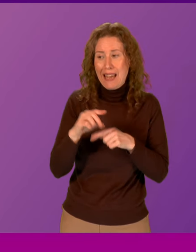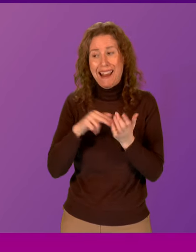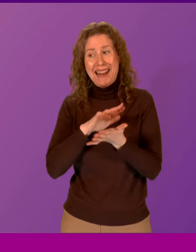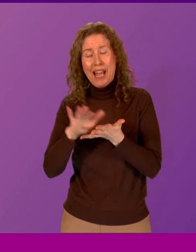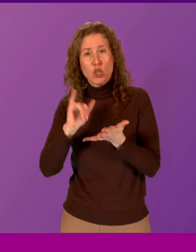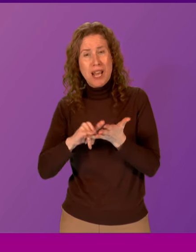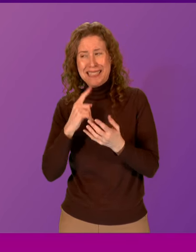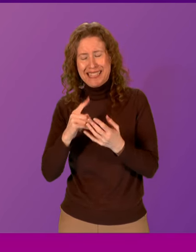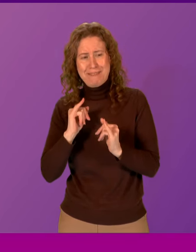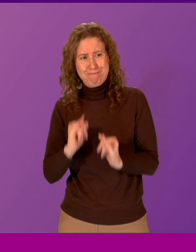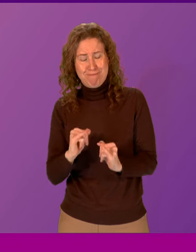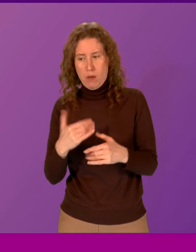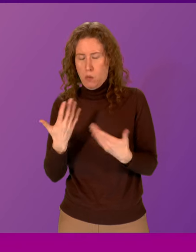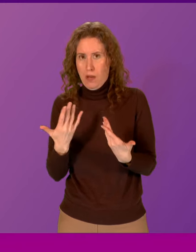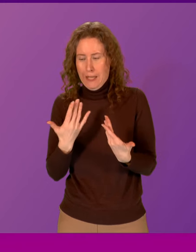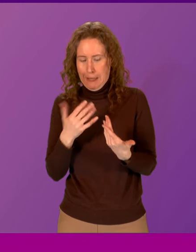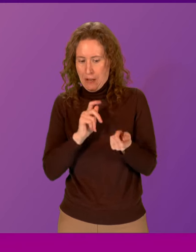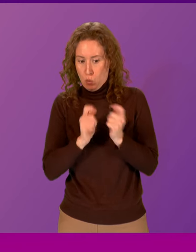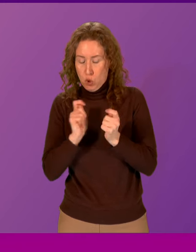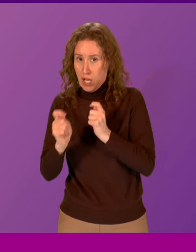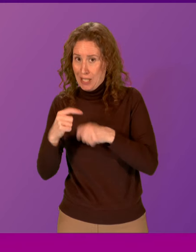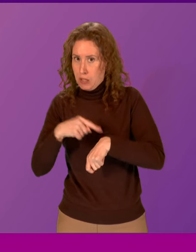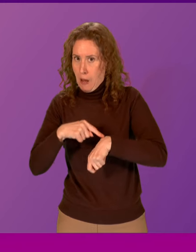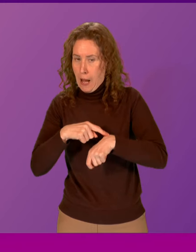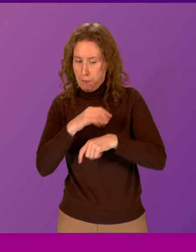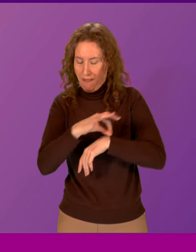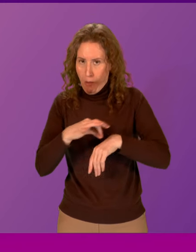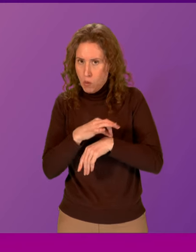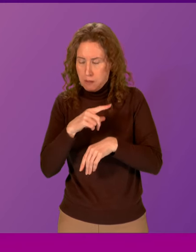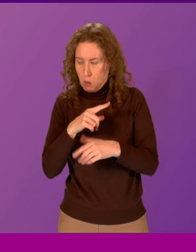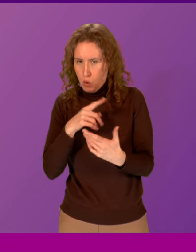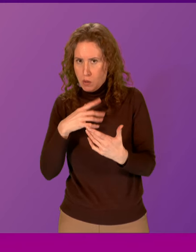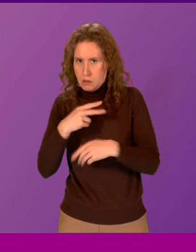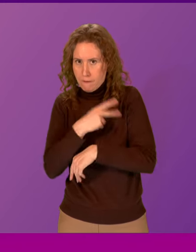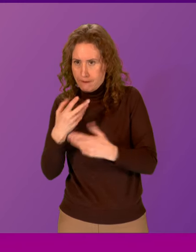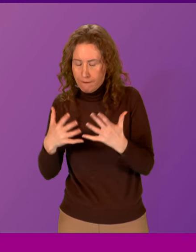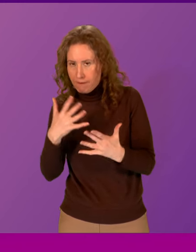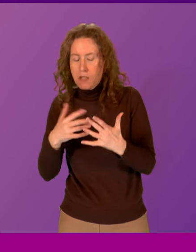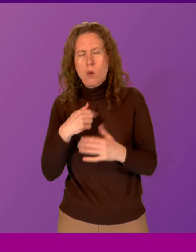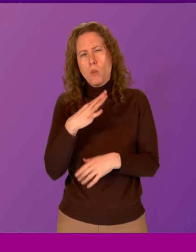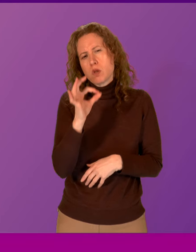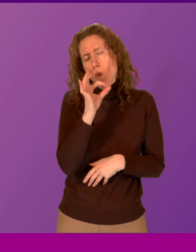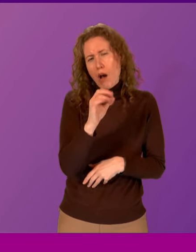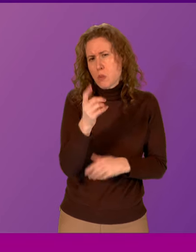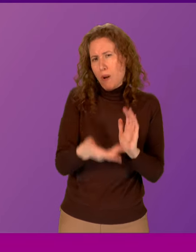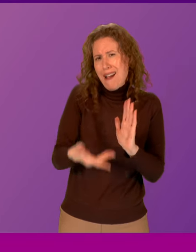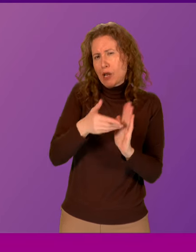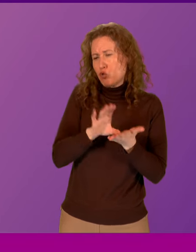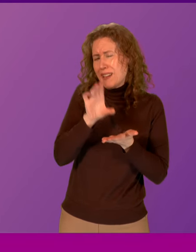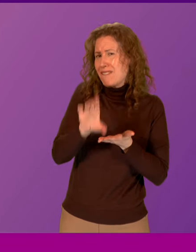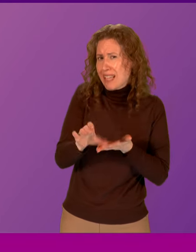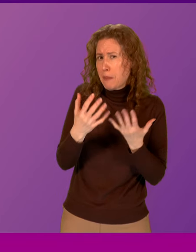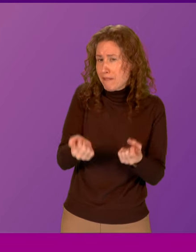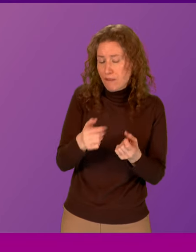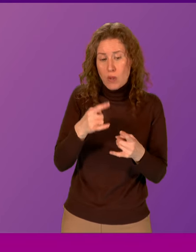pressures are causing operational hours to be changeable. Given all of this, can I ask the First Minister what additional investment has been made